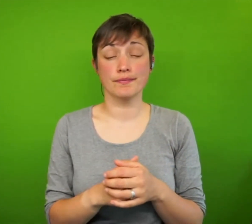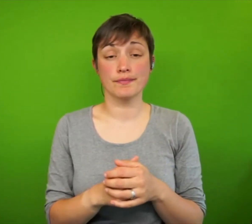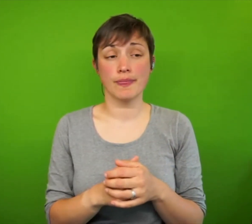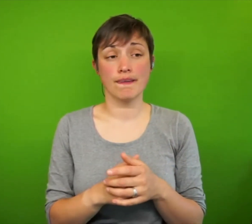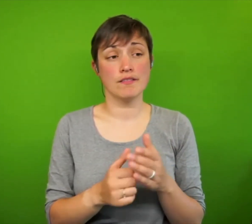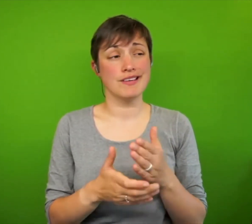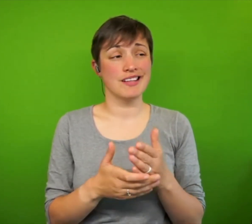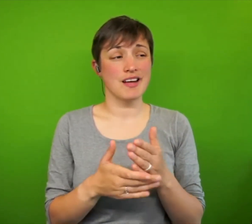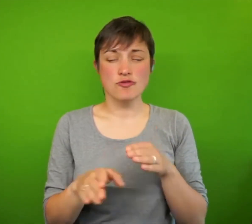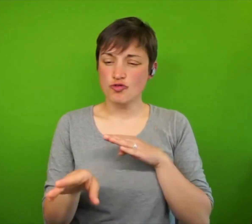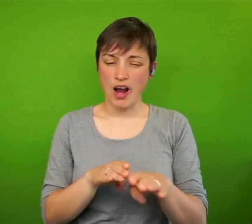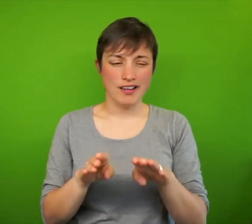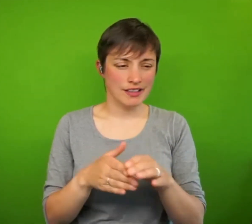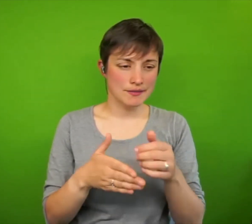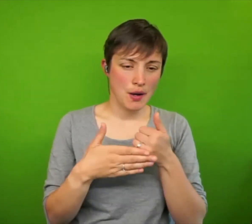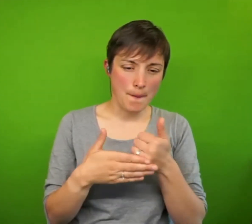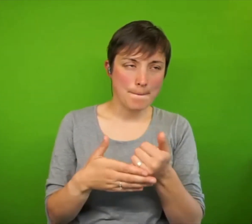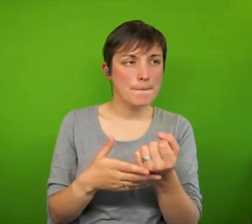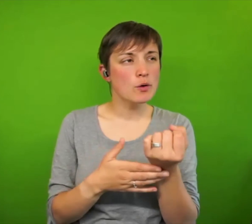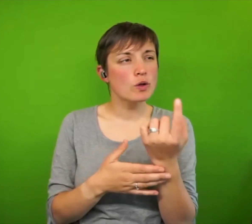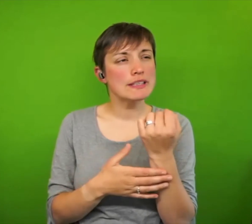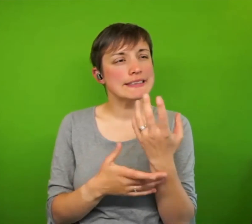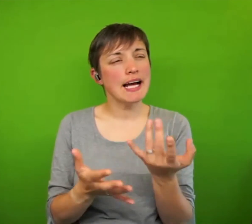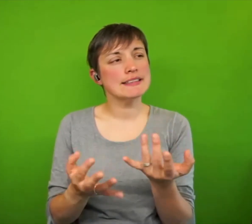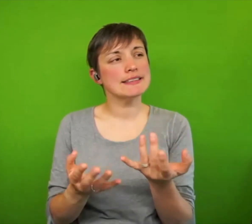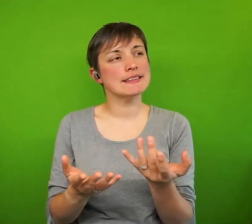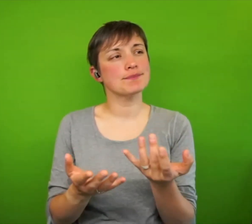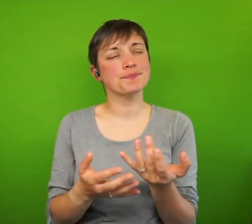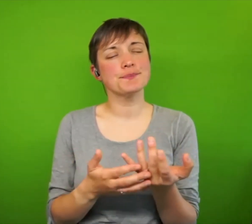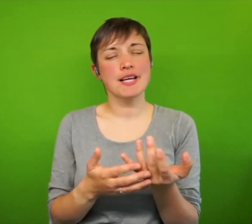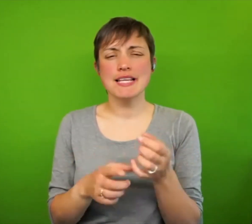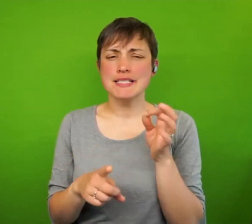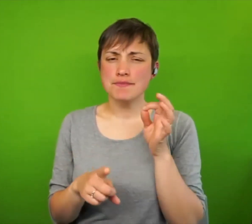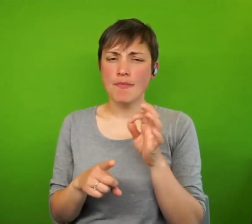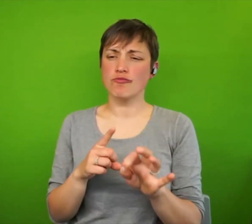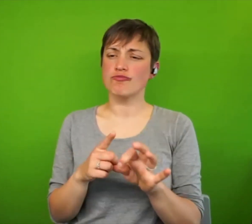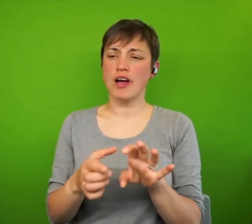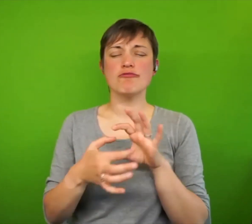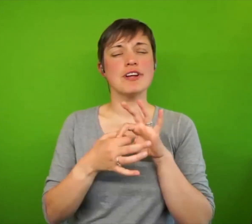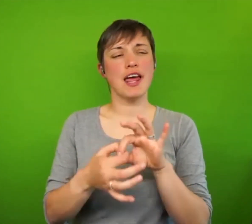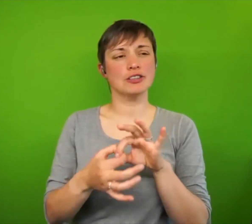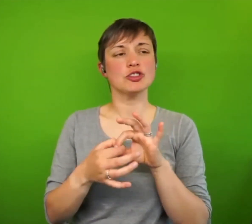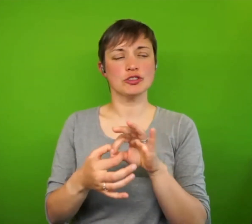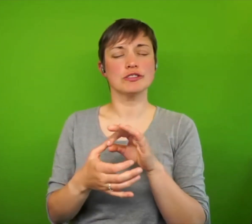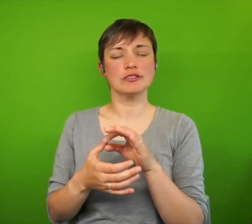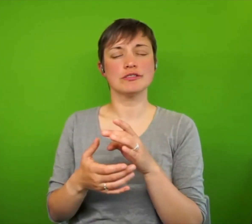the importance of poverty. So